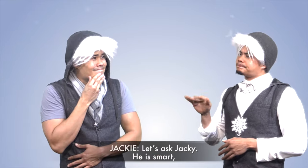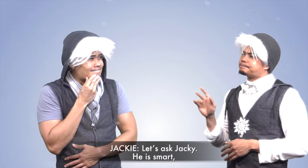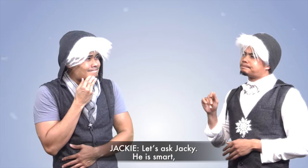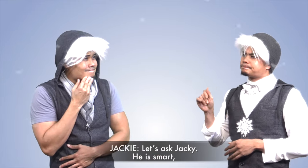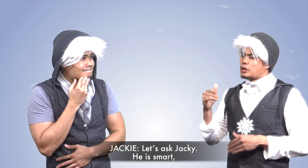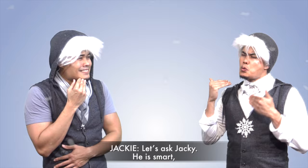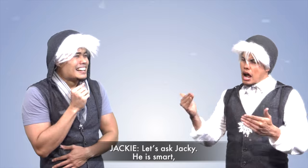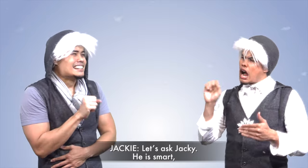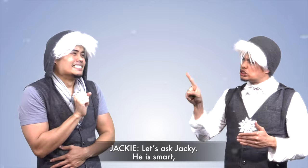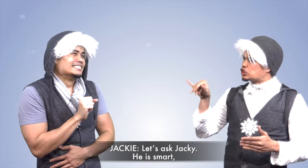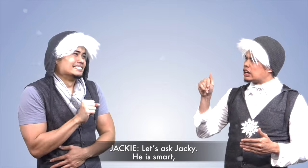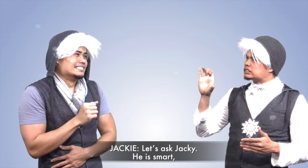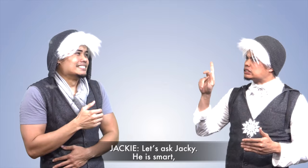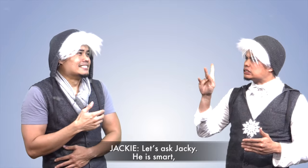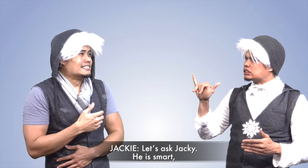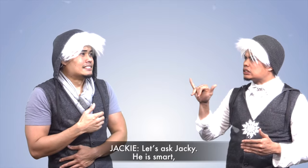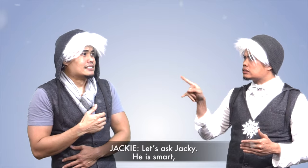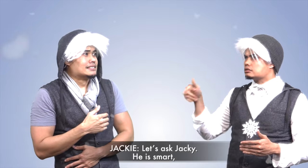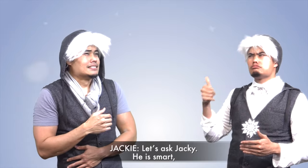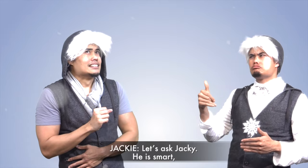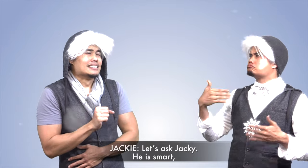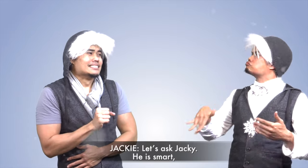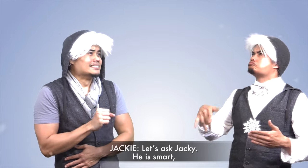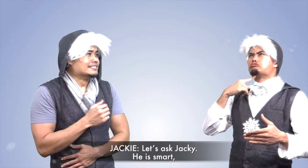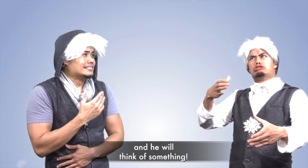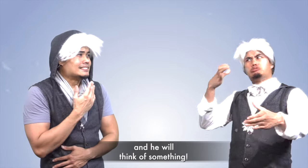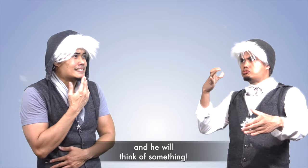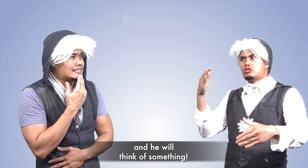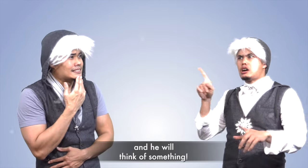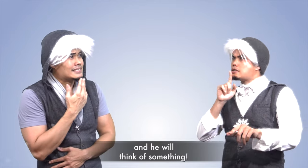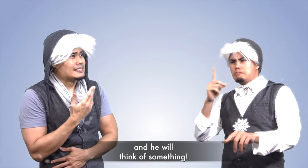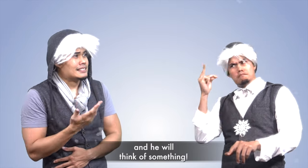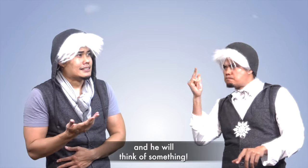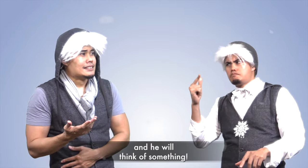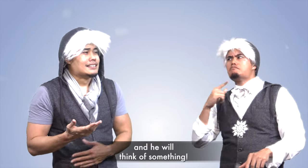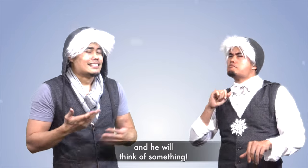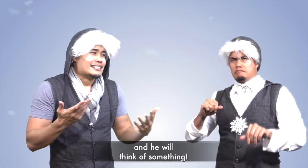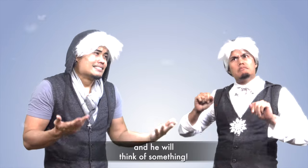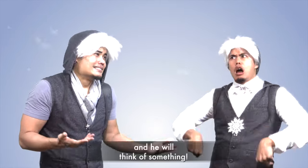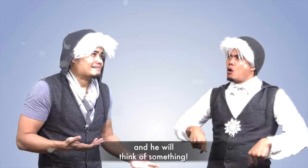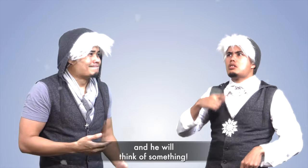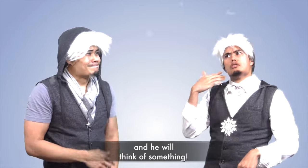Let's ask Jackie. He is smart, and he'll think of something.